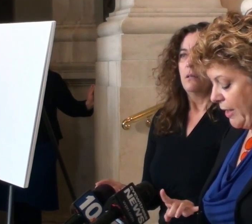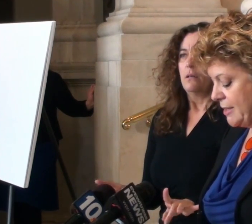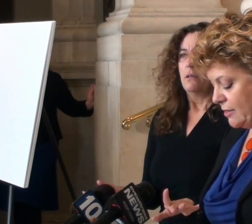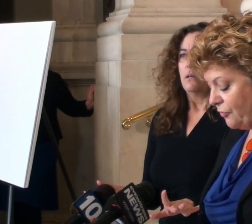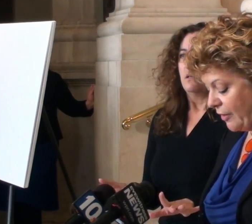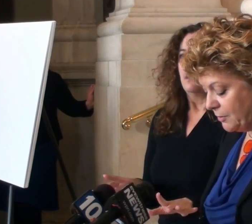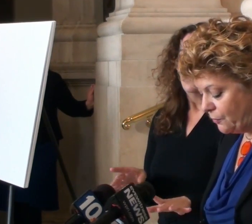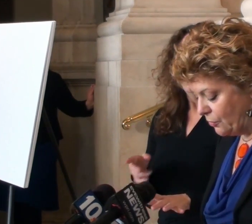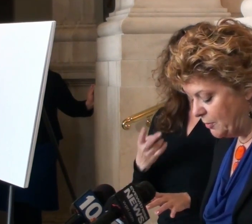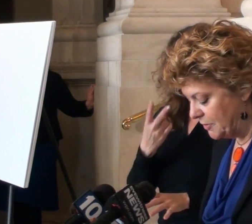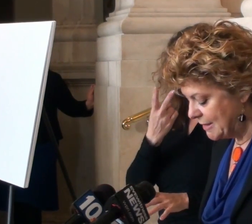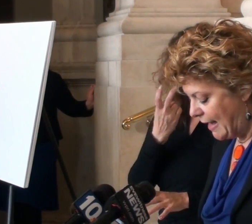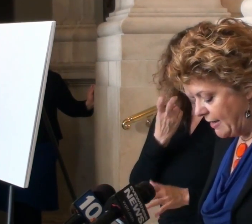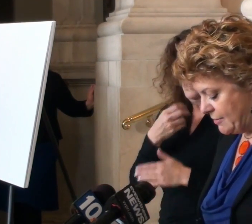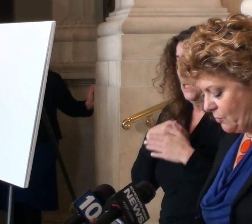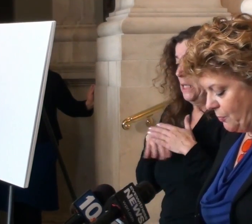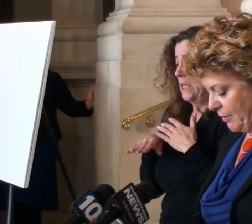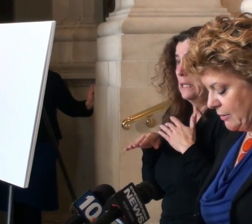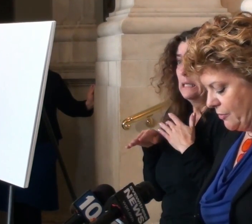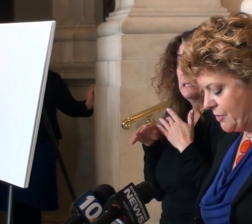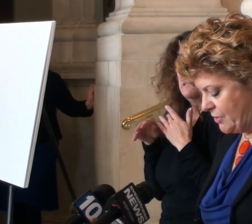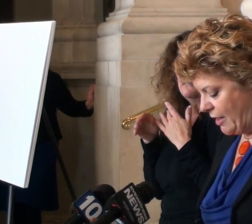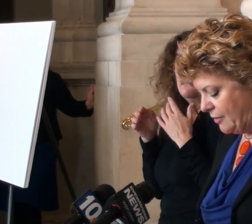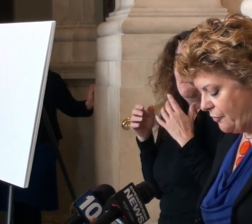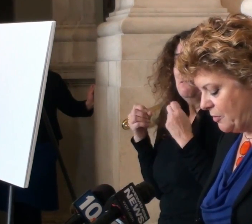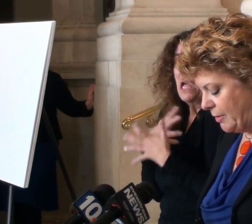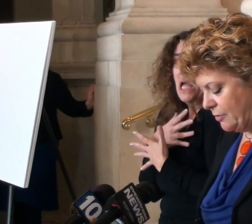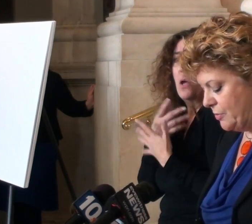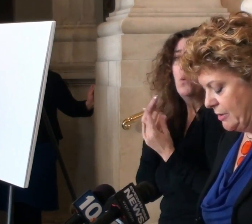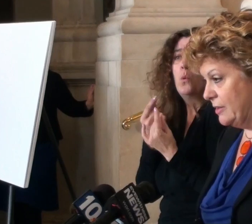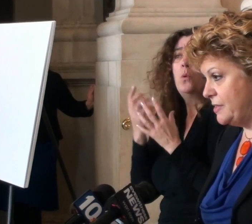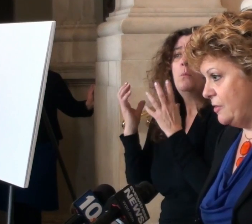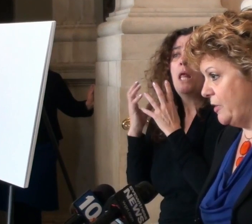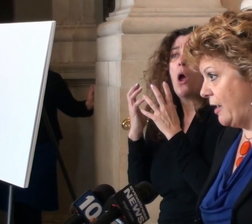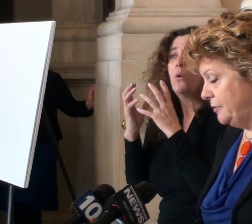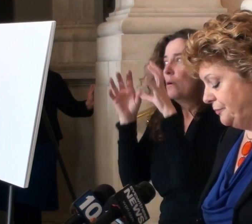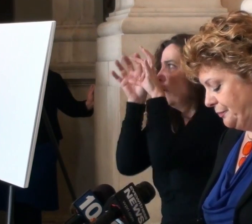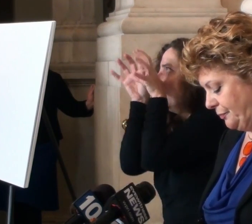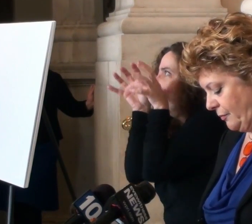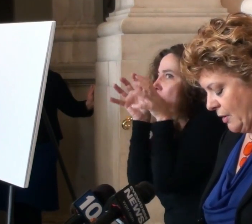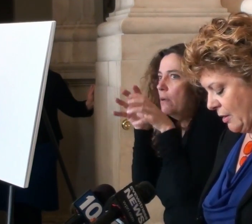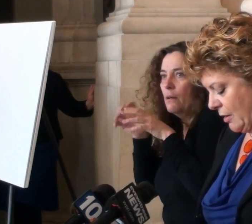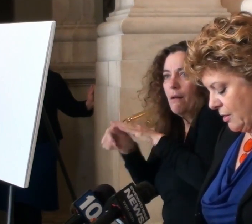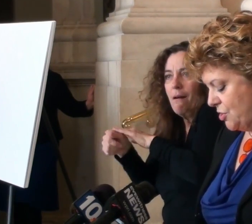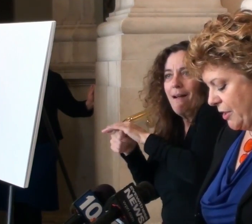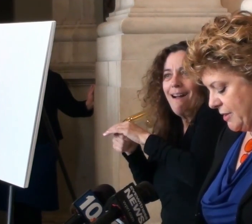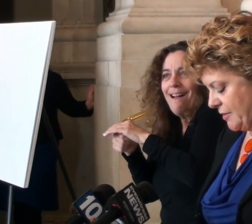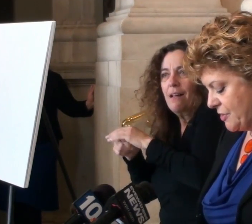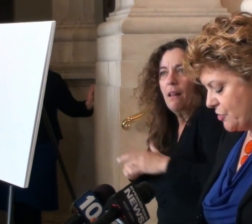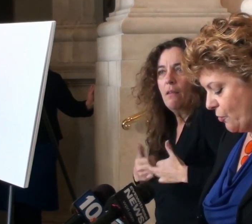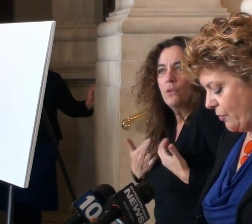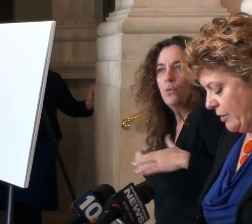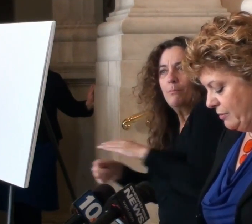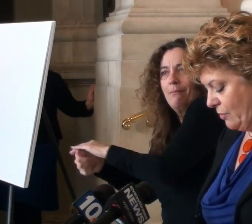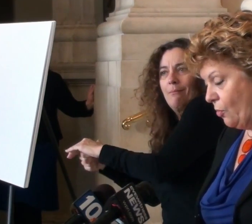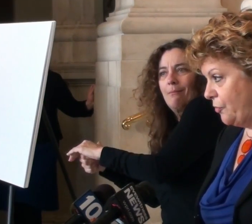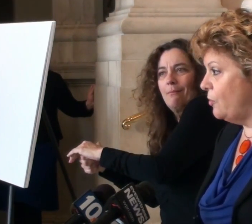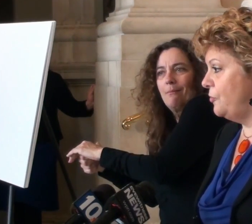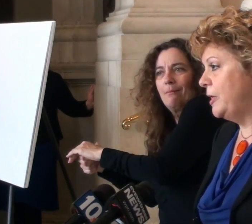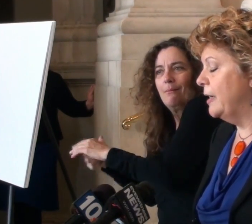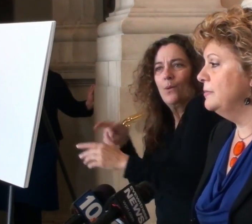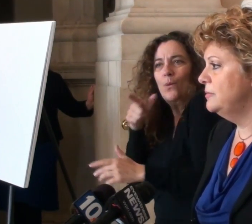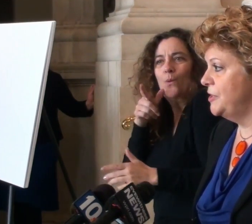They ran into the family room and built a castle with pillows to hide from the man who did this, their dad. Jake tells the story